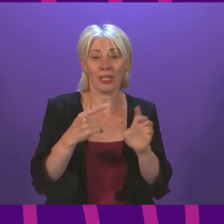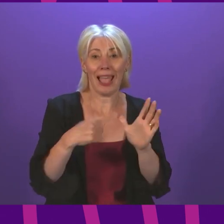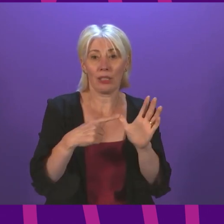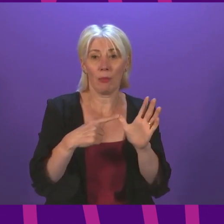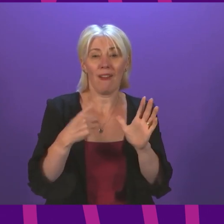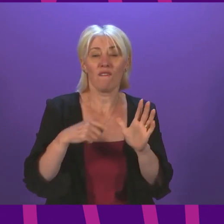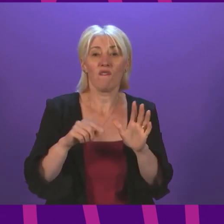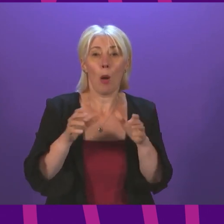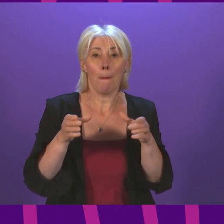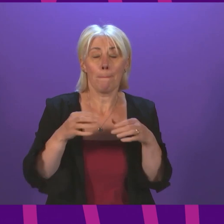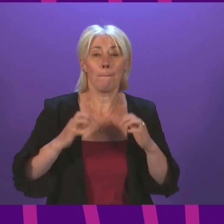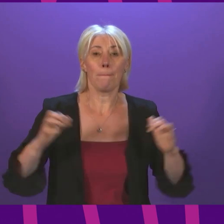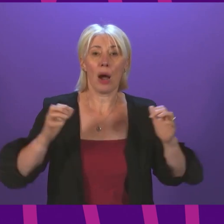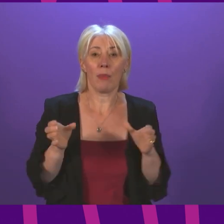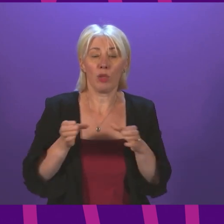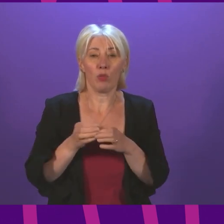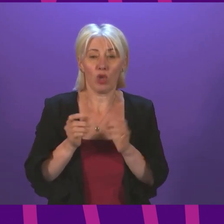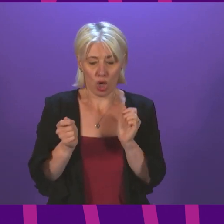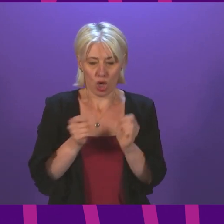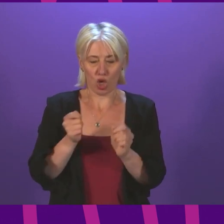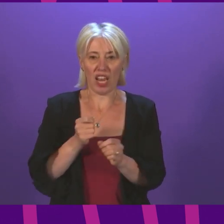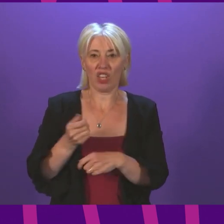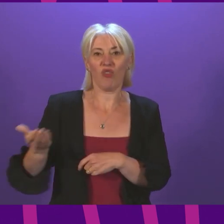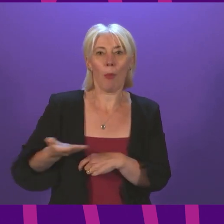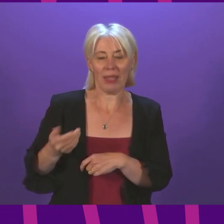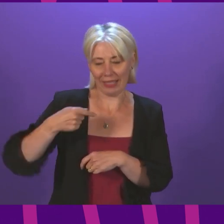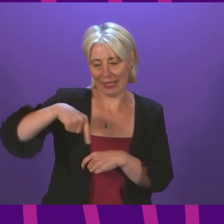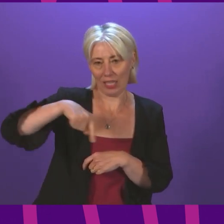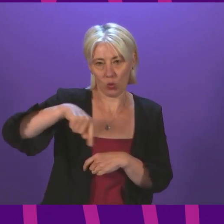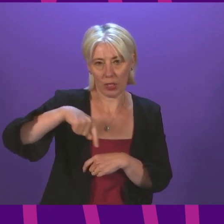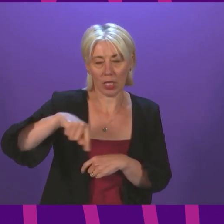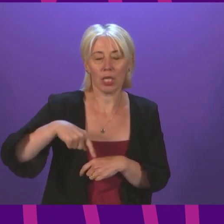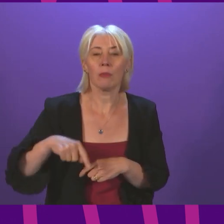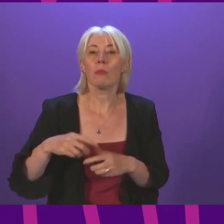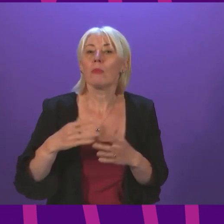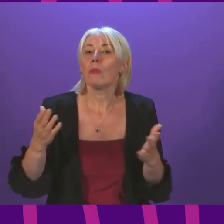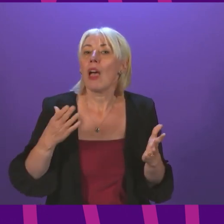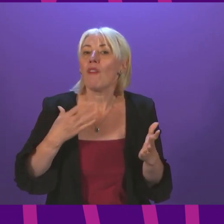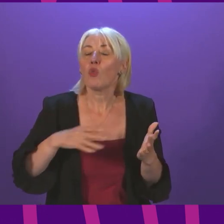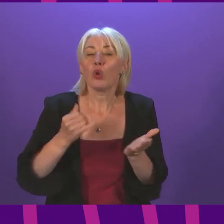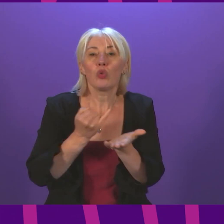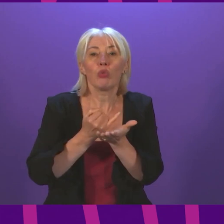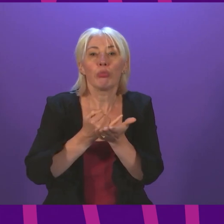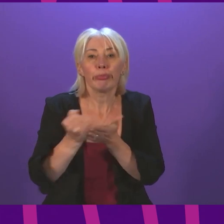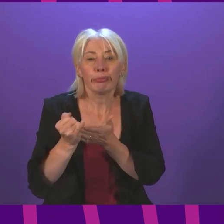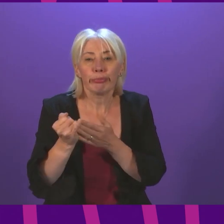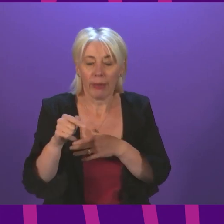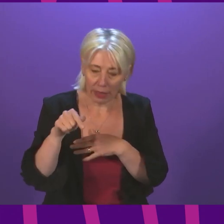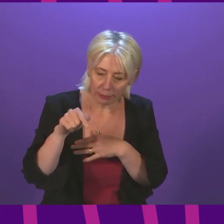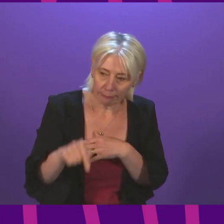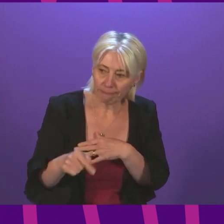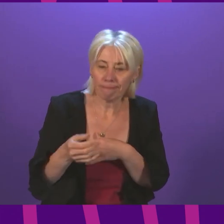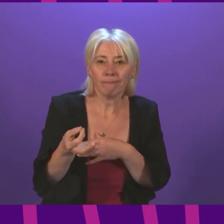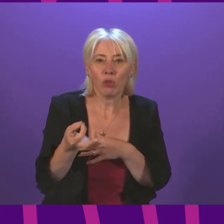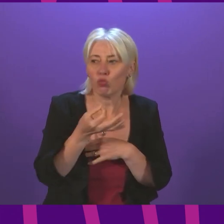the Parliamentary Bureau, setting out changes to business this week. Any member who wishes to speak against the motion should press their request